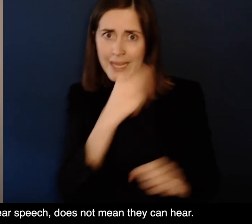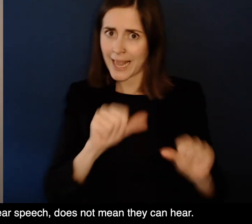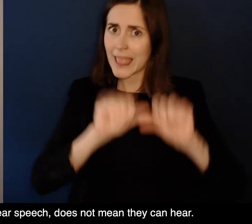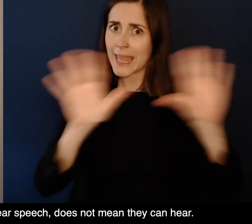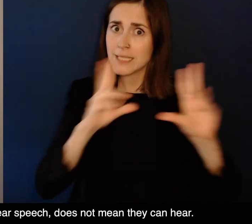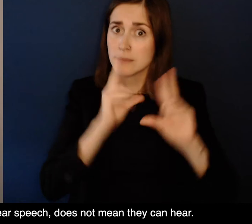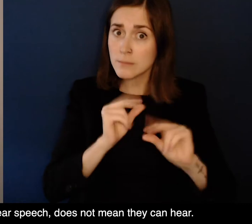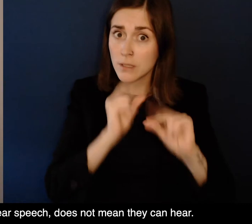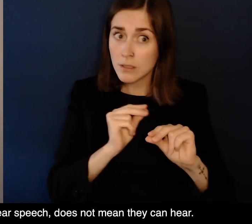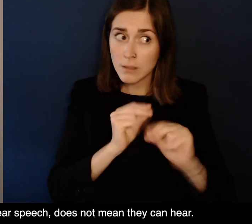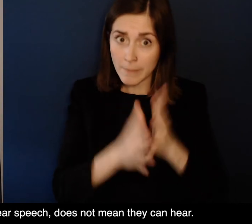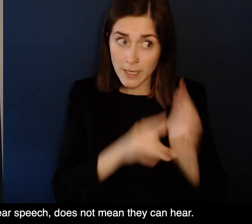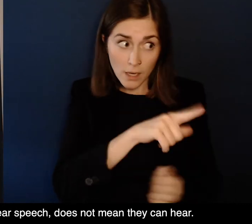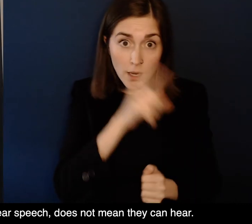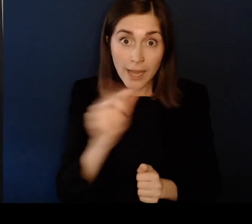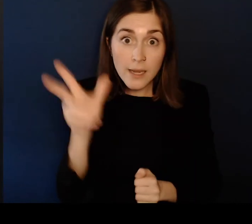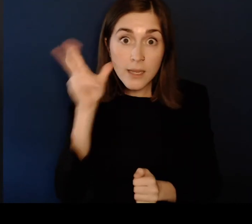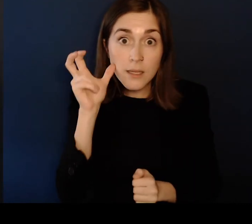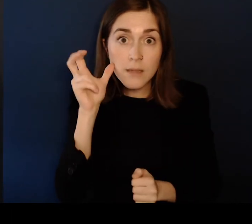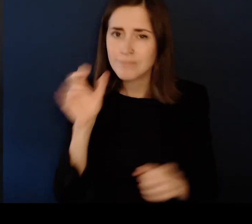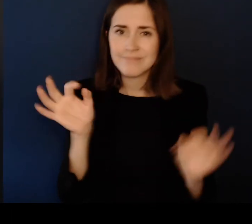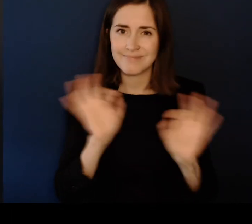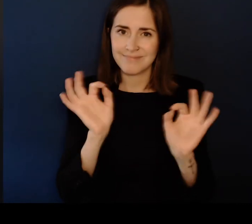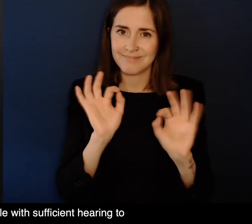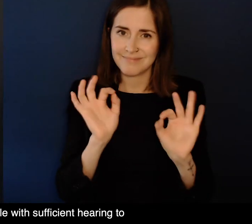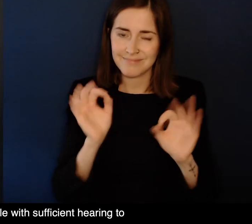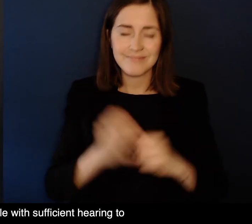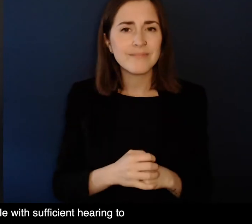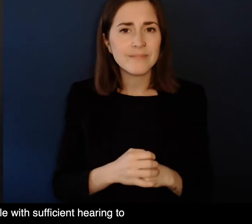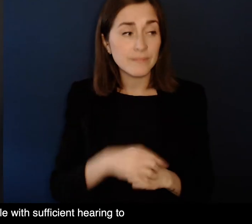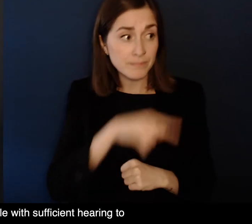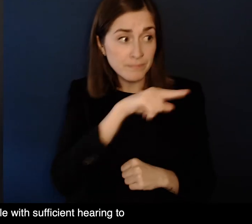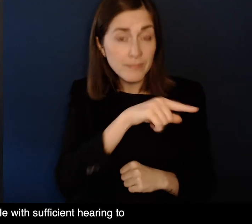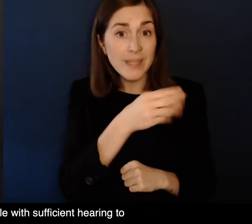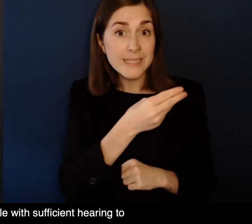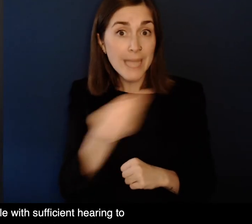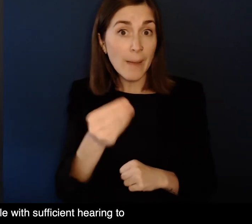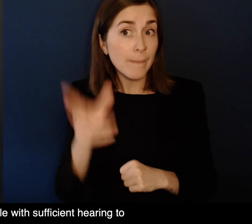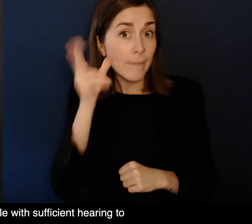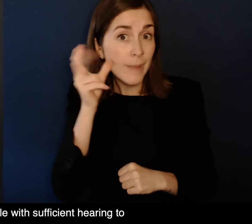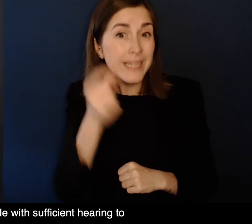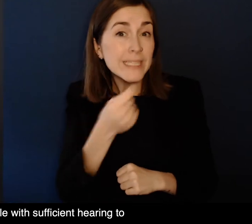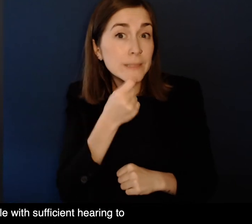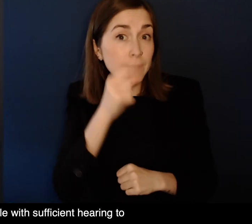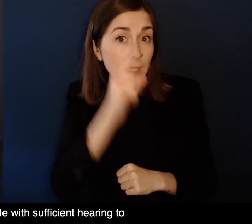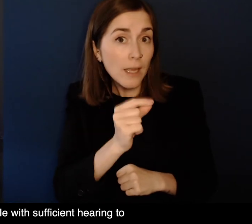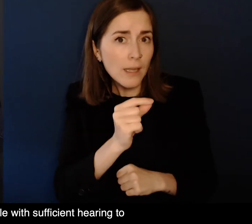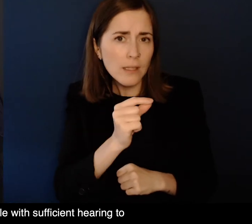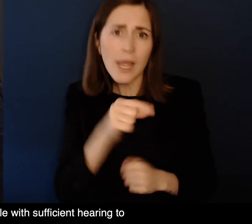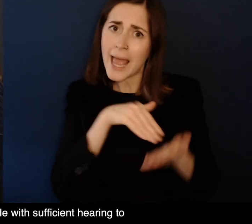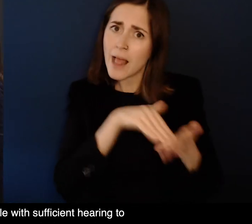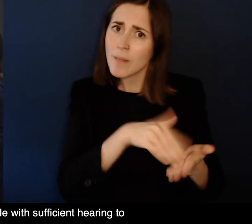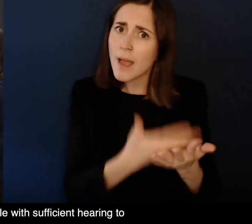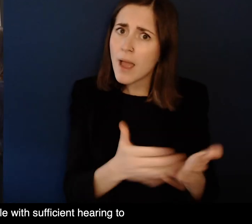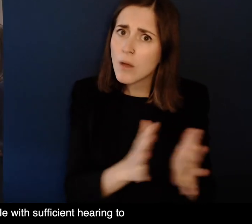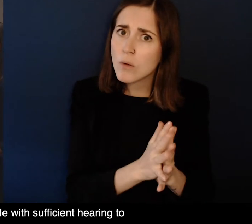clear speech does not mean they can hear. For those people with sufficient hearing to hear speech, you can assist by